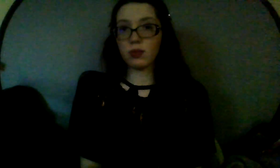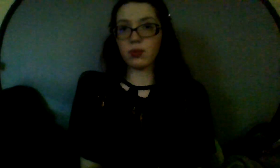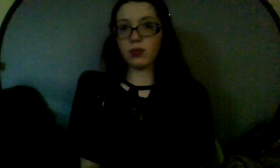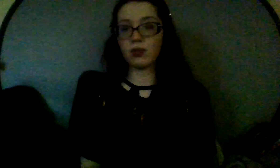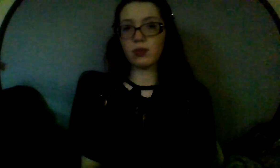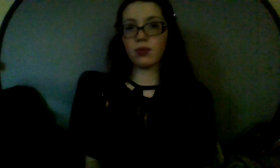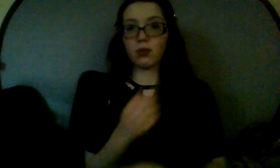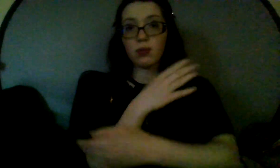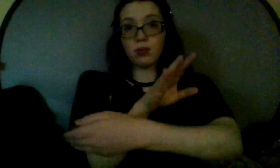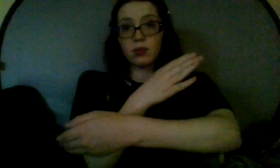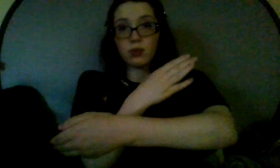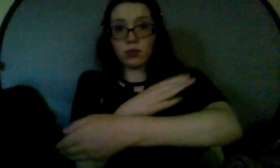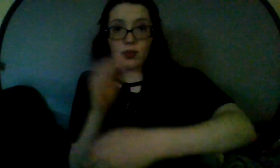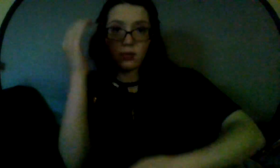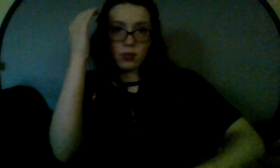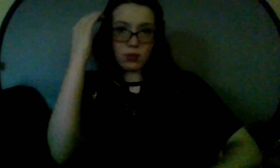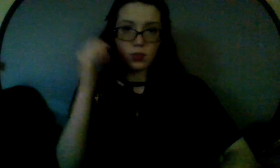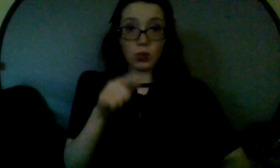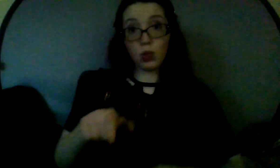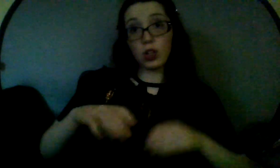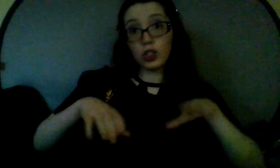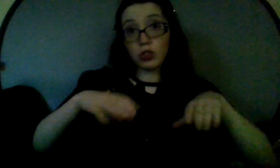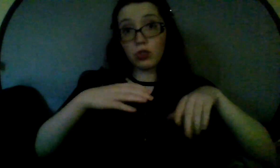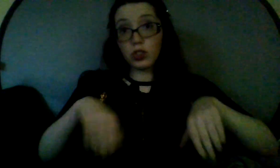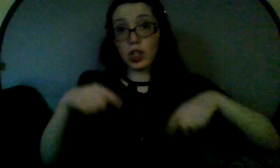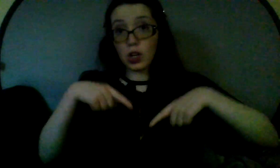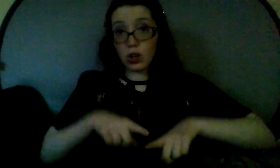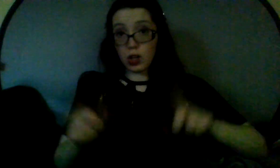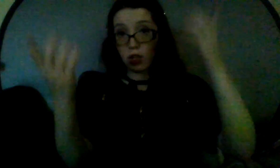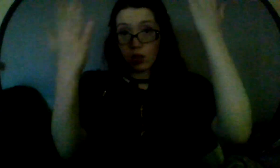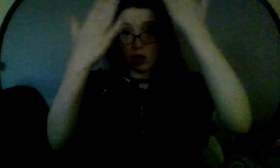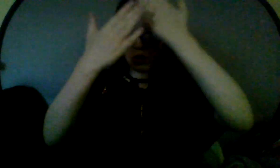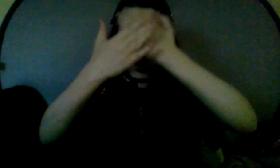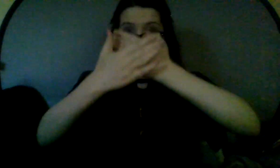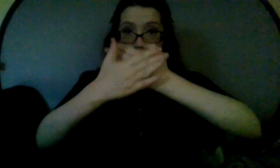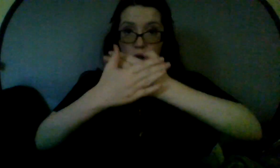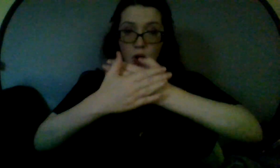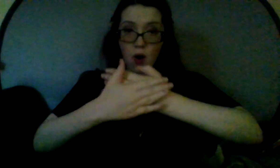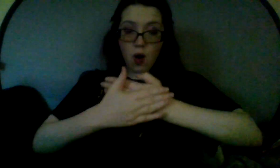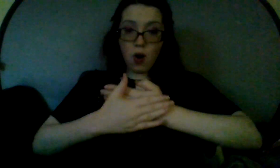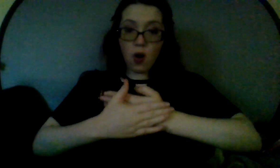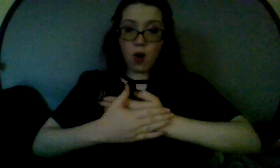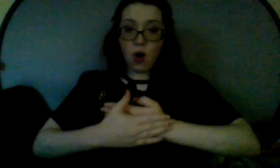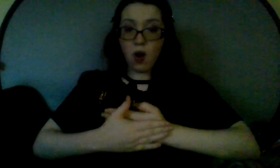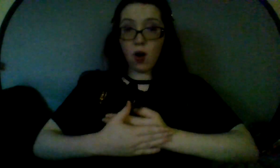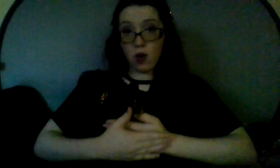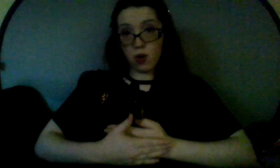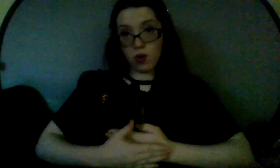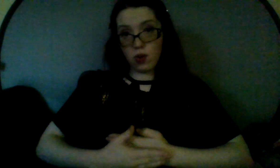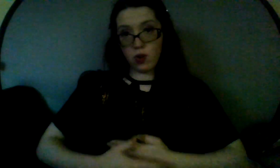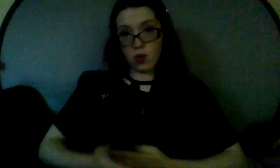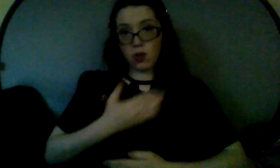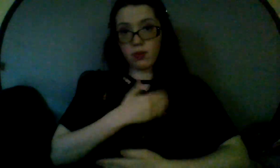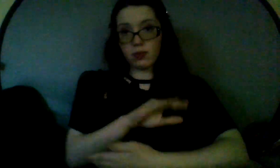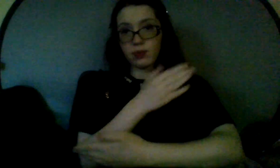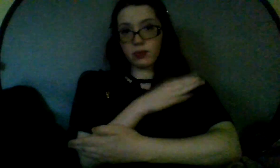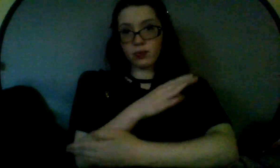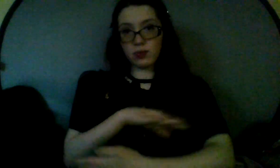My songs know what you did in the dawn My songs